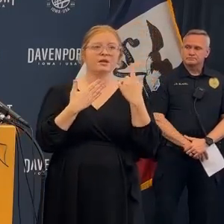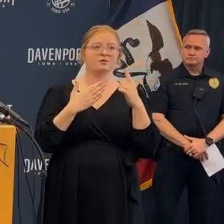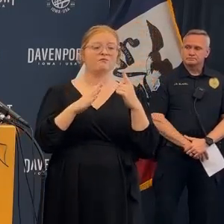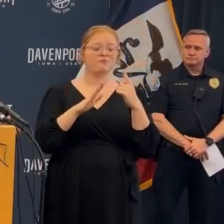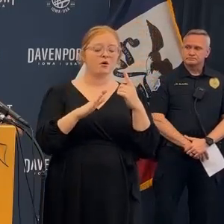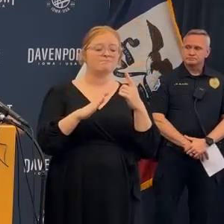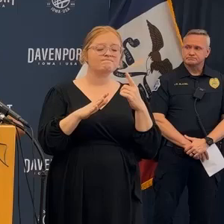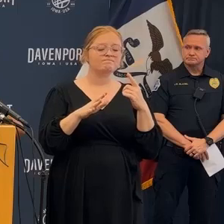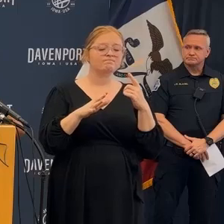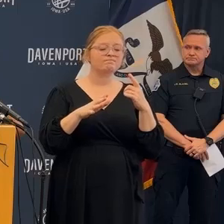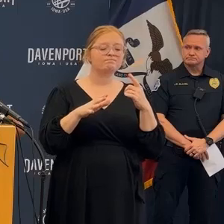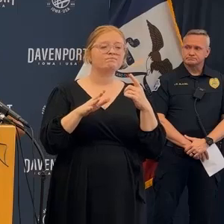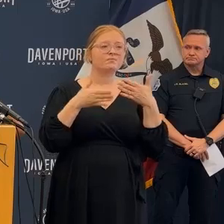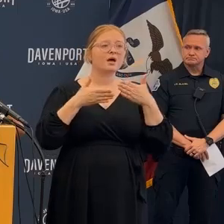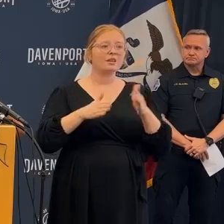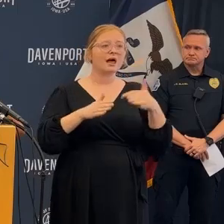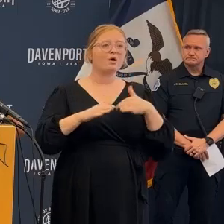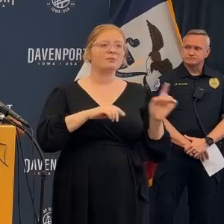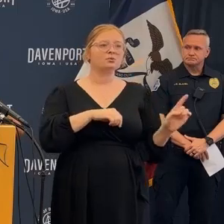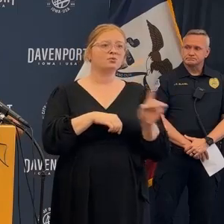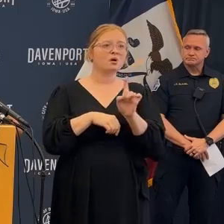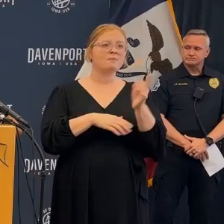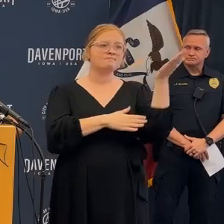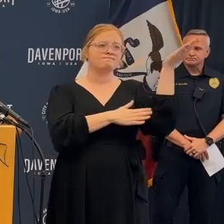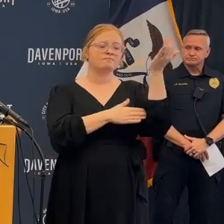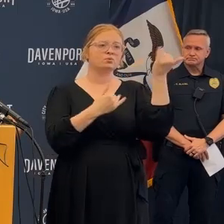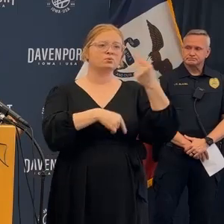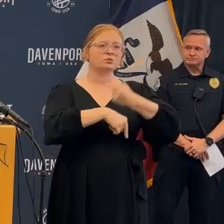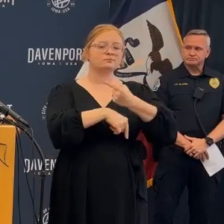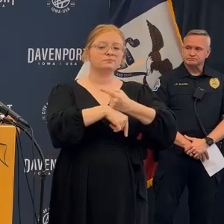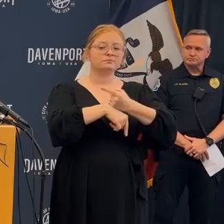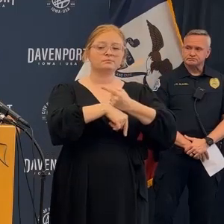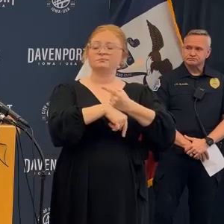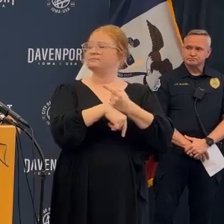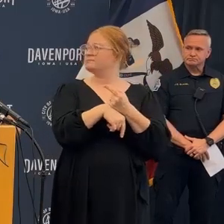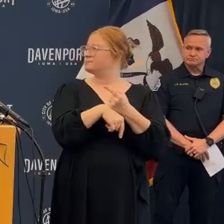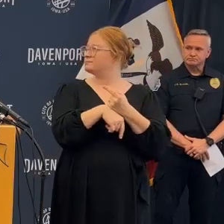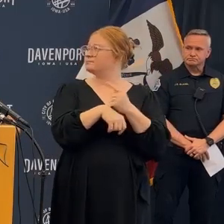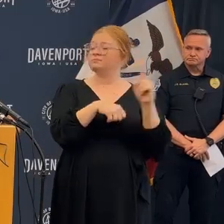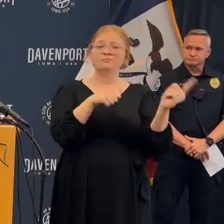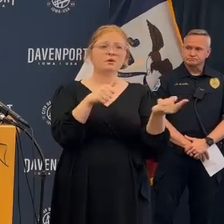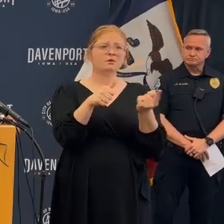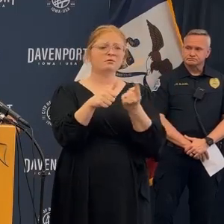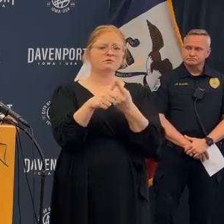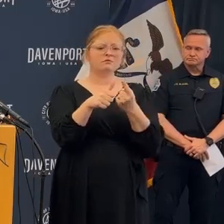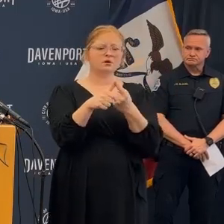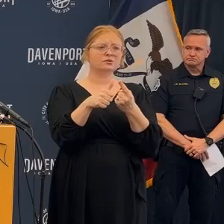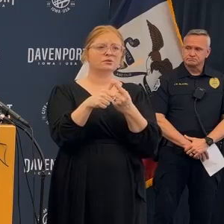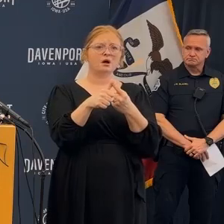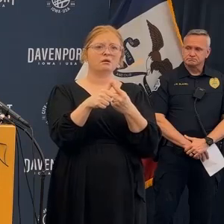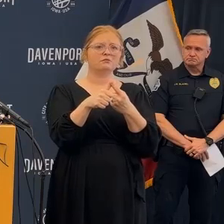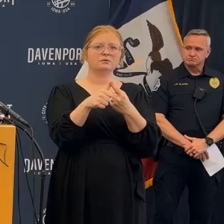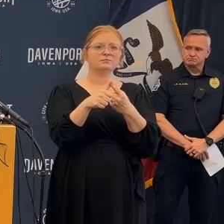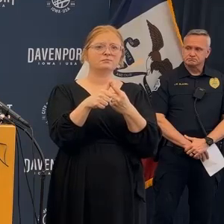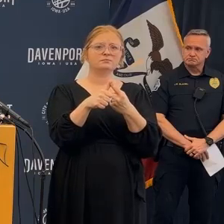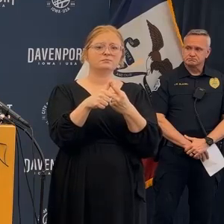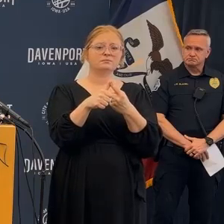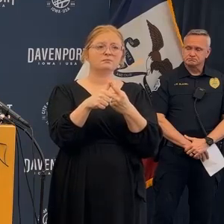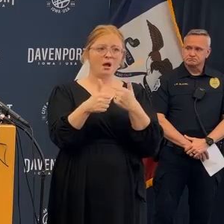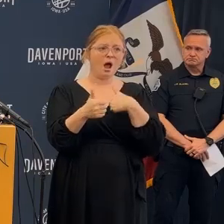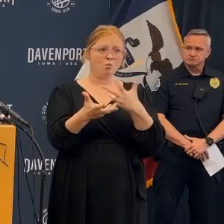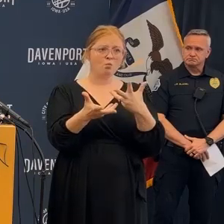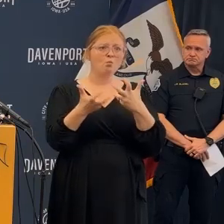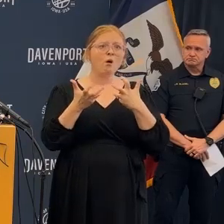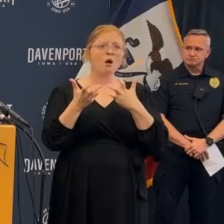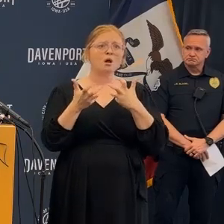Thank you for taking my statement and allowing me to speak. First off, I would like to say